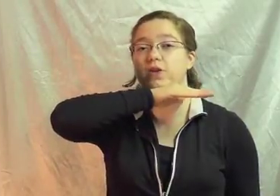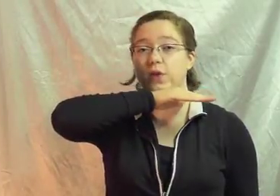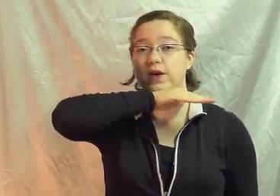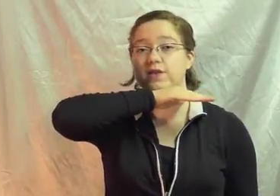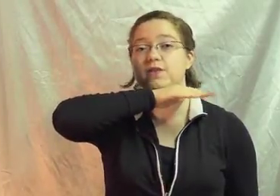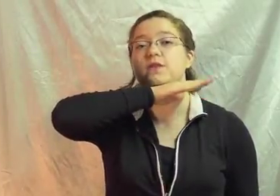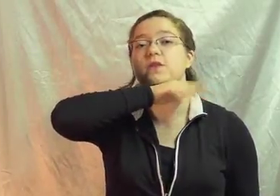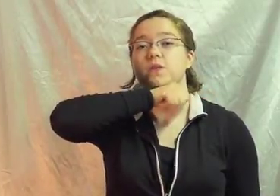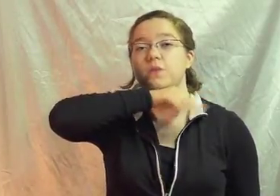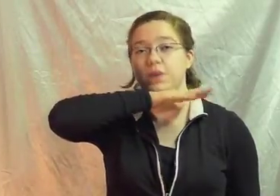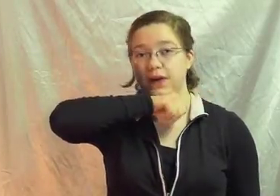twice Pig